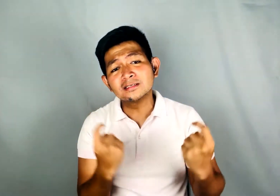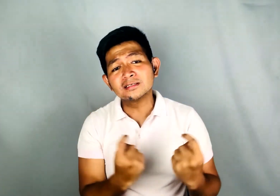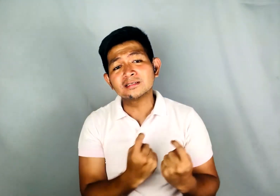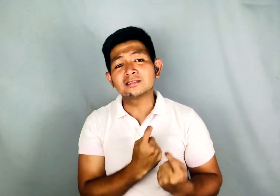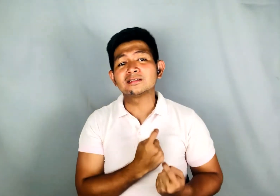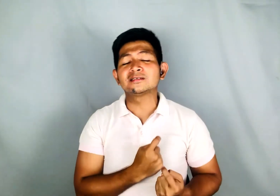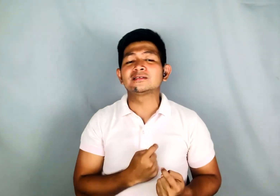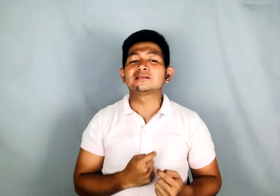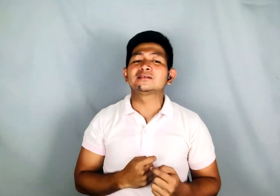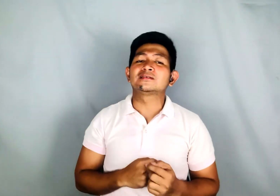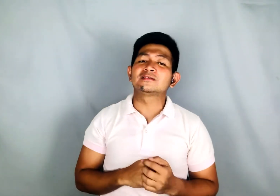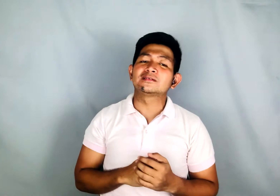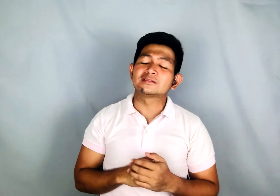land